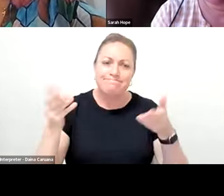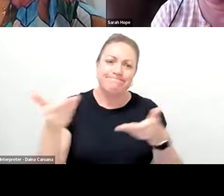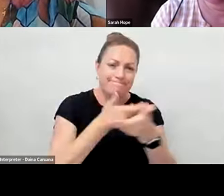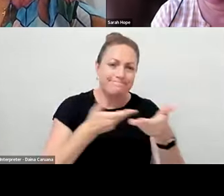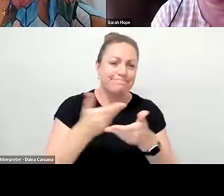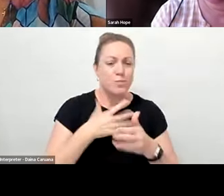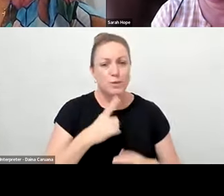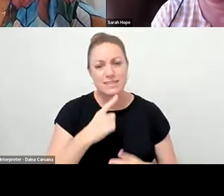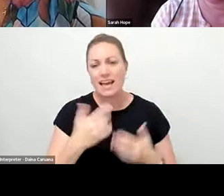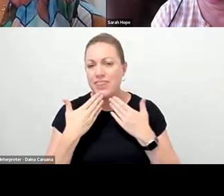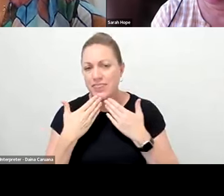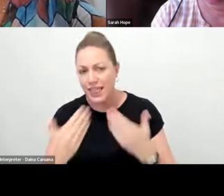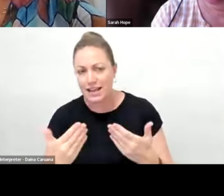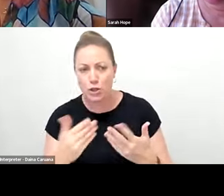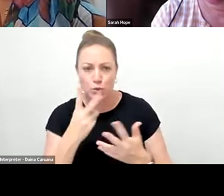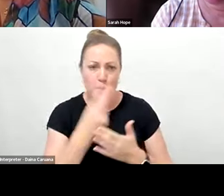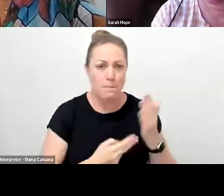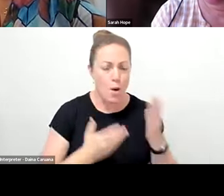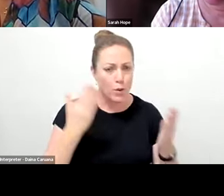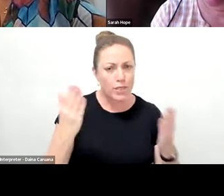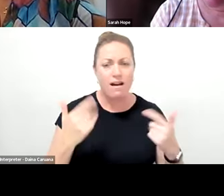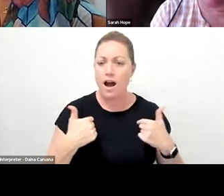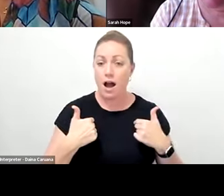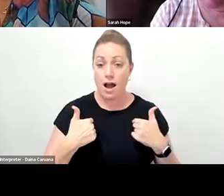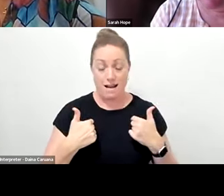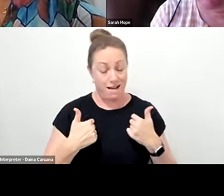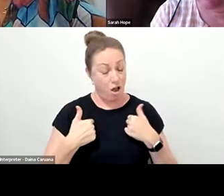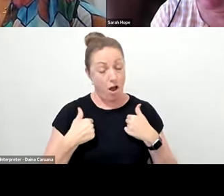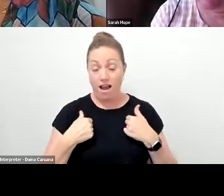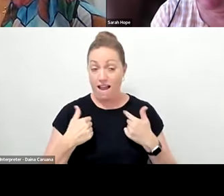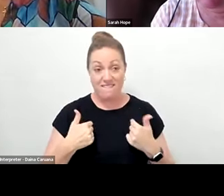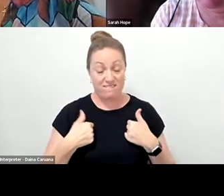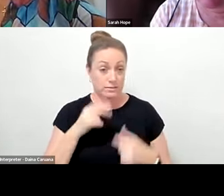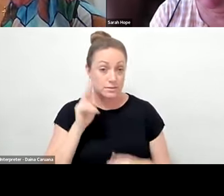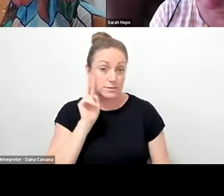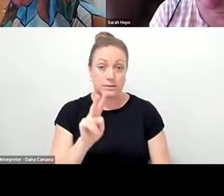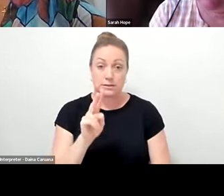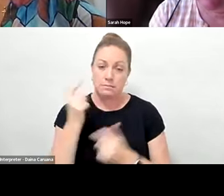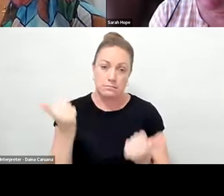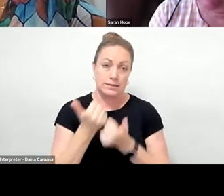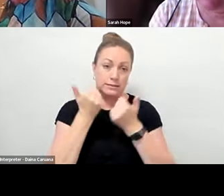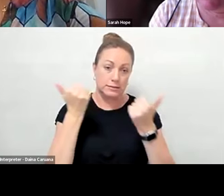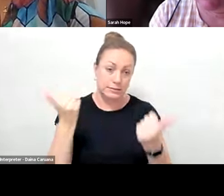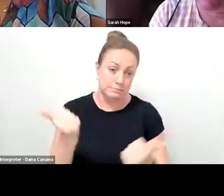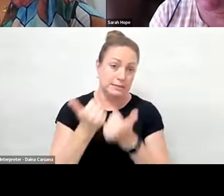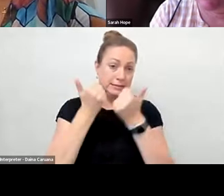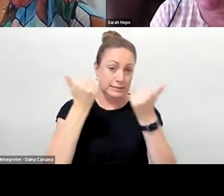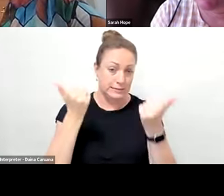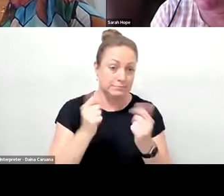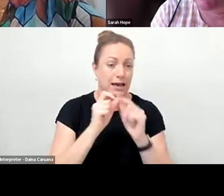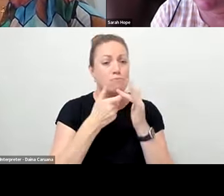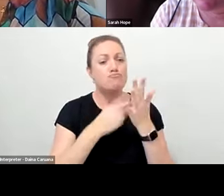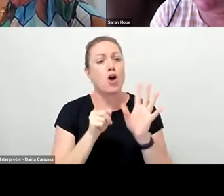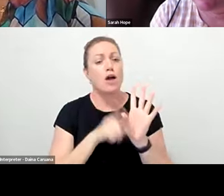like to thank you both as, um, someone who has sat through his fair share of school generate primary school generated.